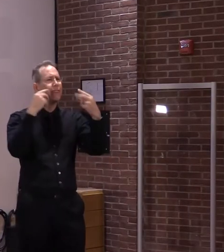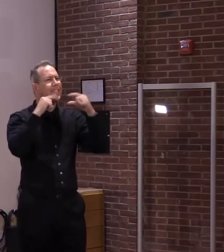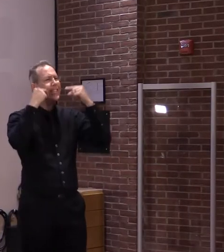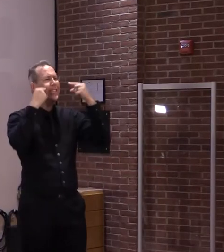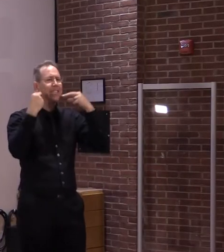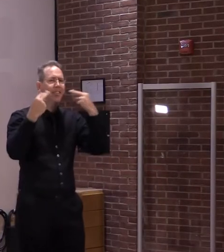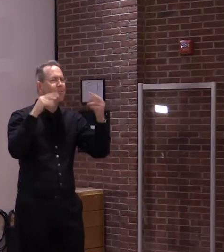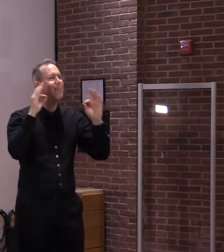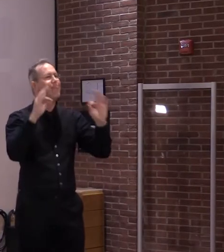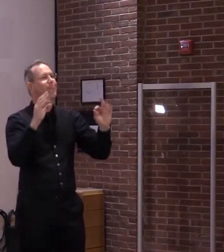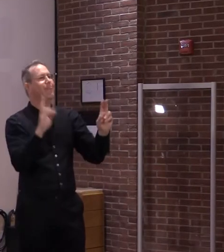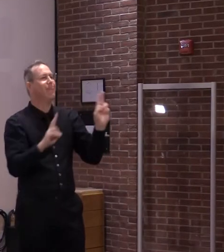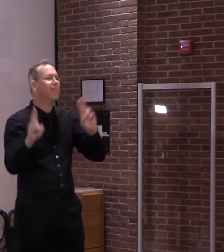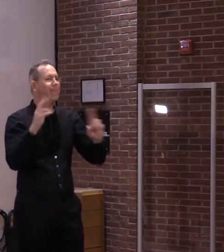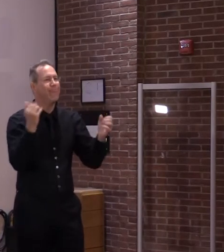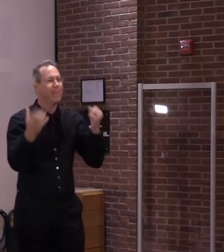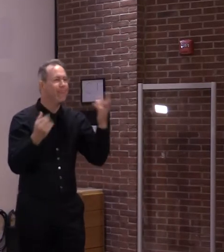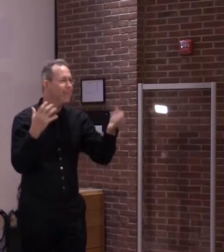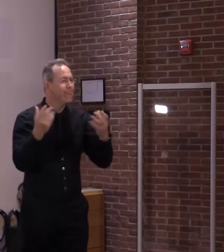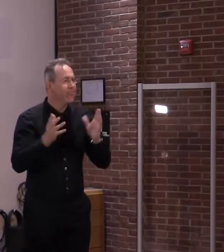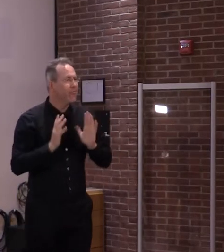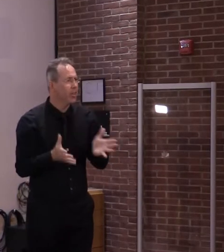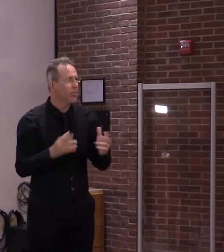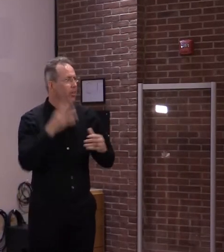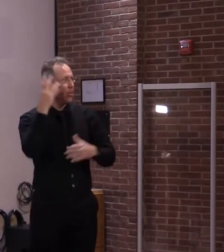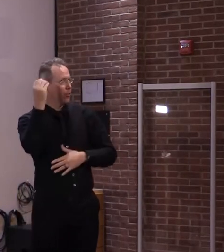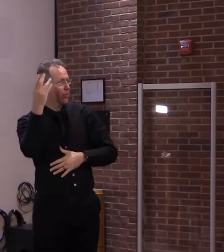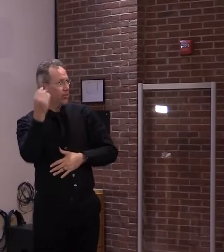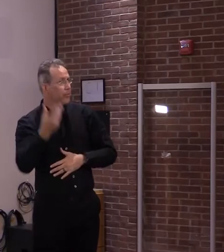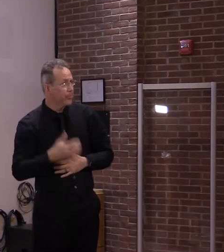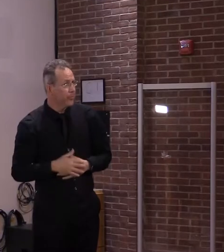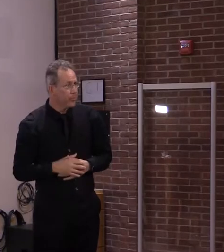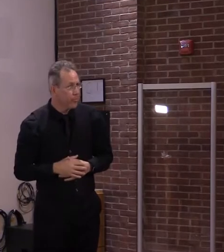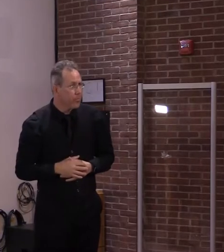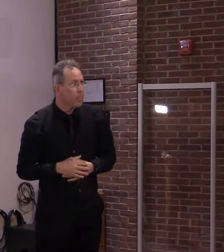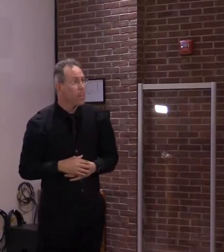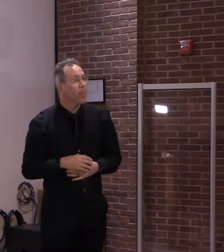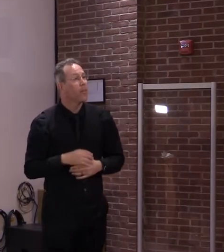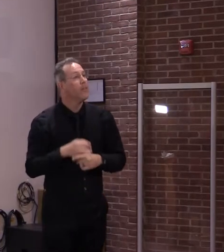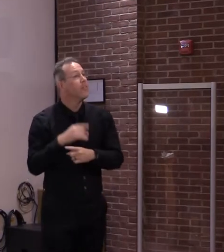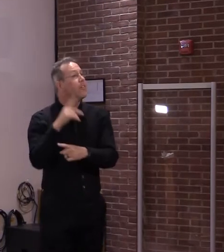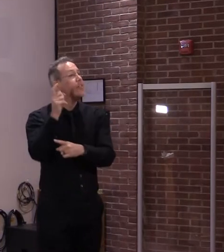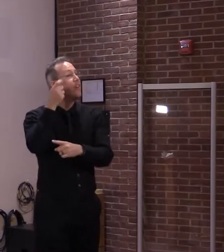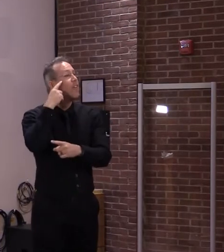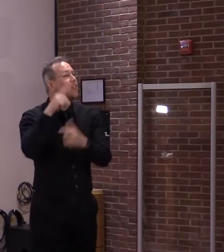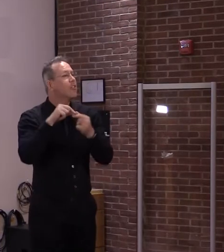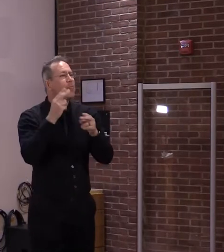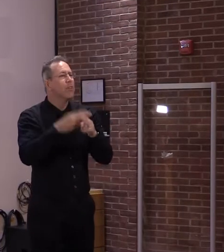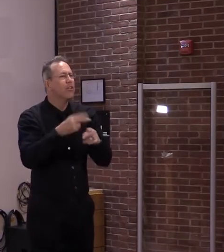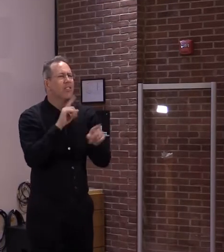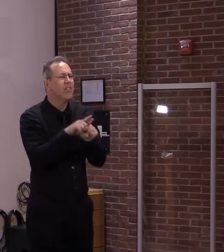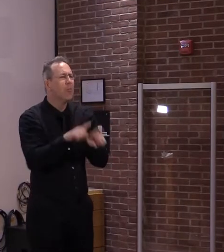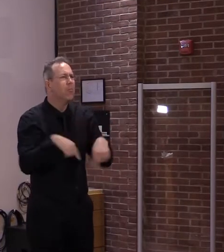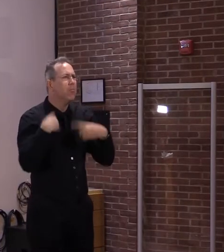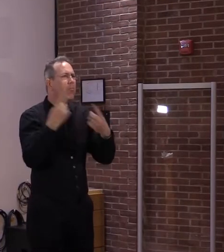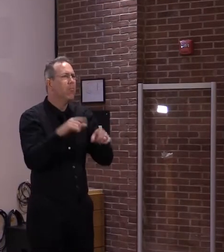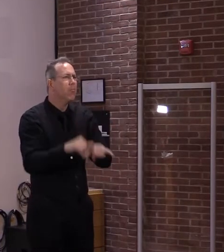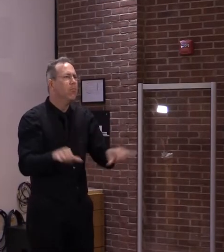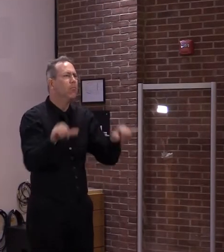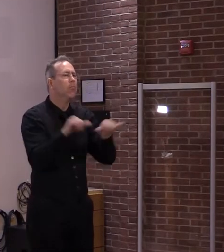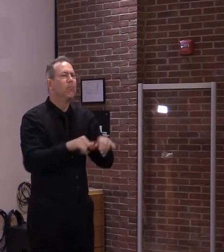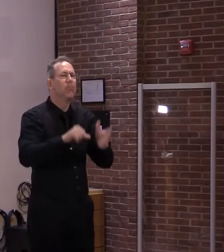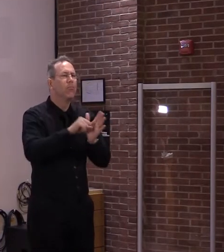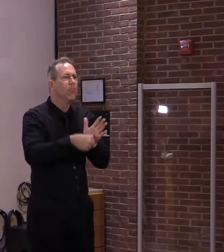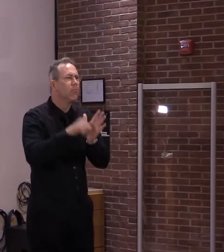as the governor was saying, I think we've kind of been saying that since the beginning. Even in the outdoor setting, we've